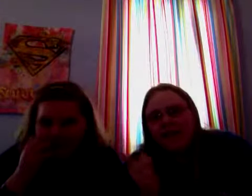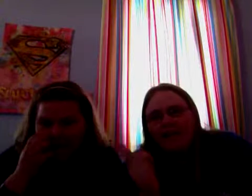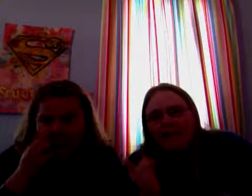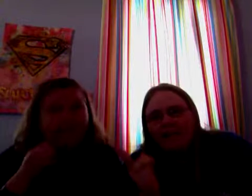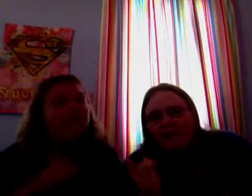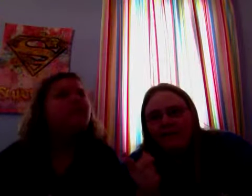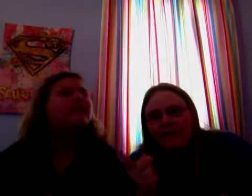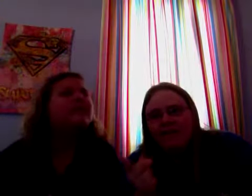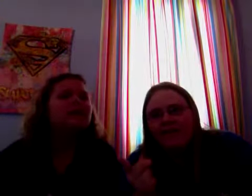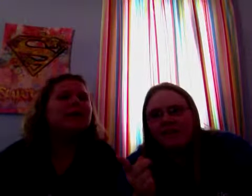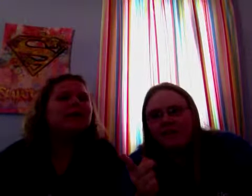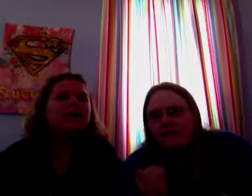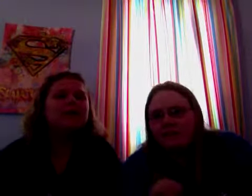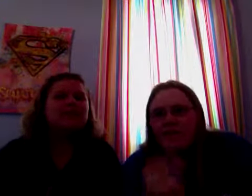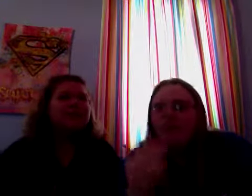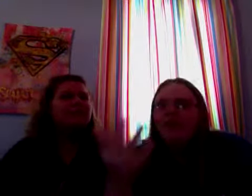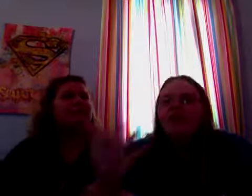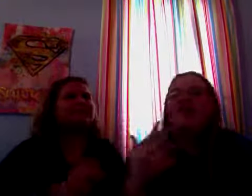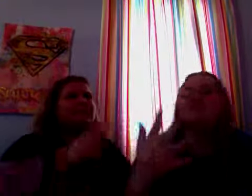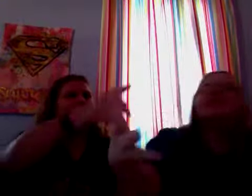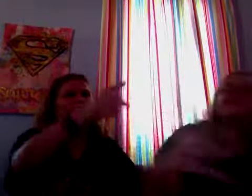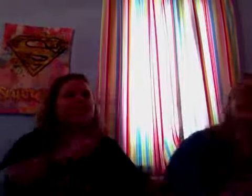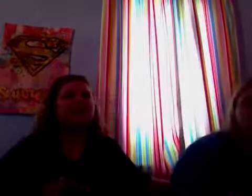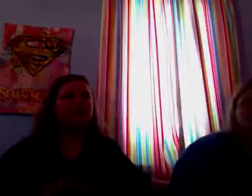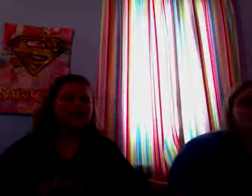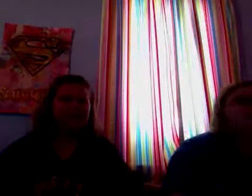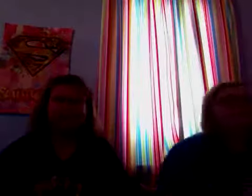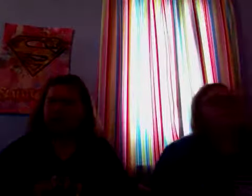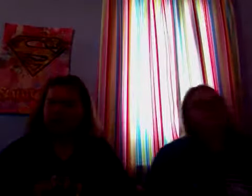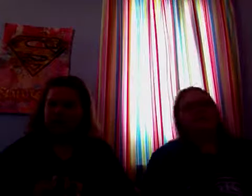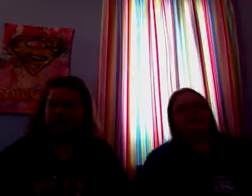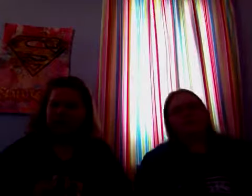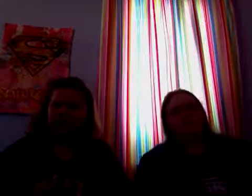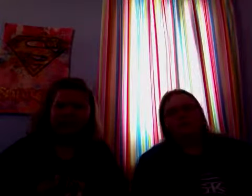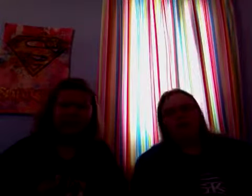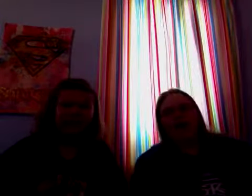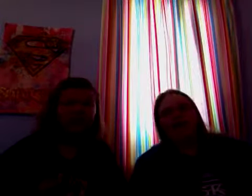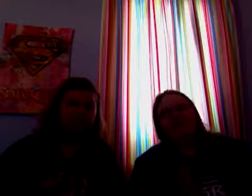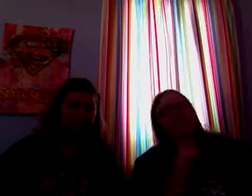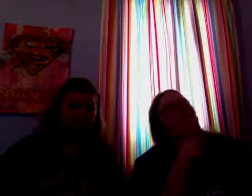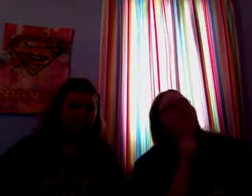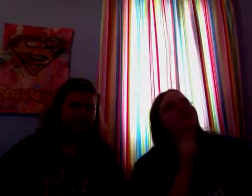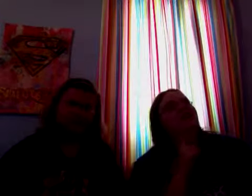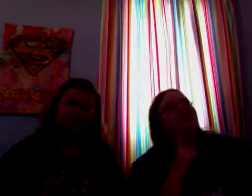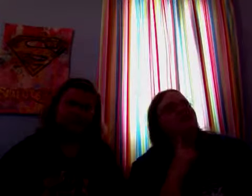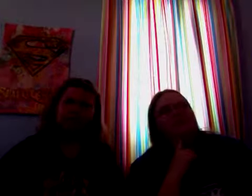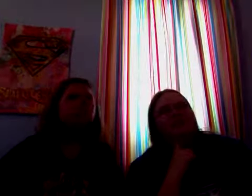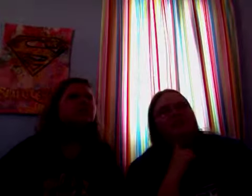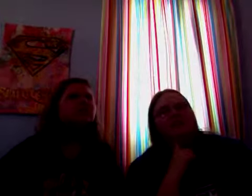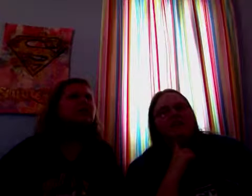have when you're making videos on YouTube that way you could actually see I feel dark I feel like I'm I only have one light currently looking at that